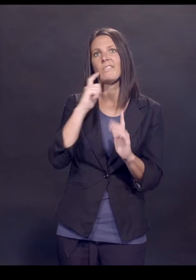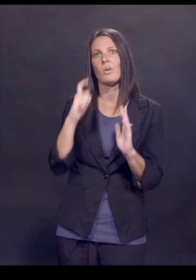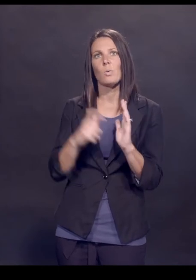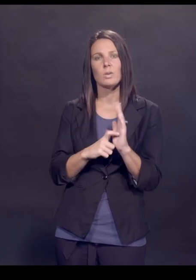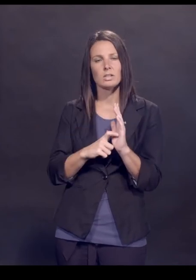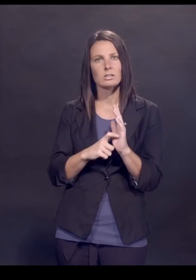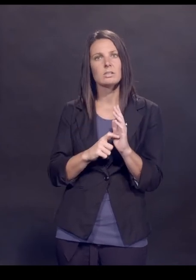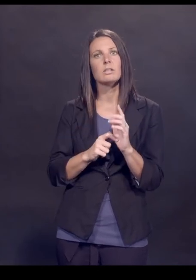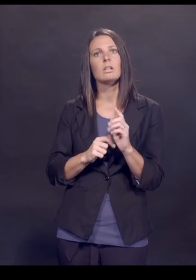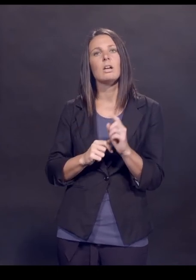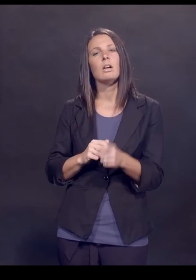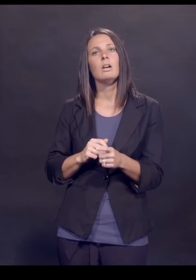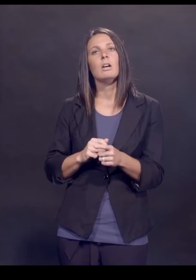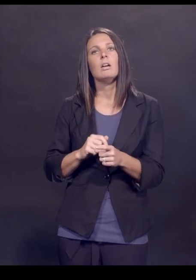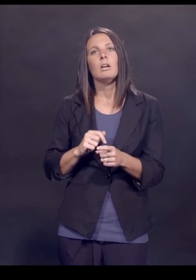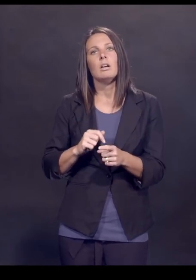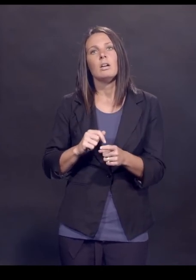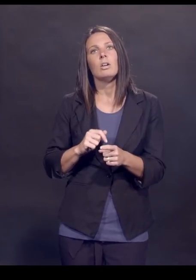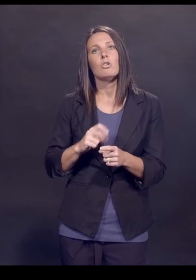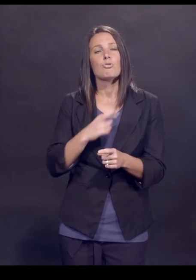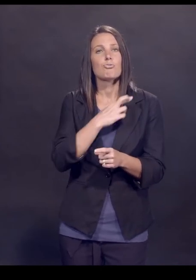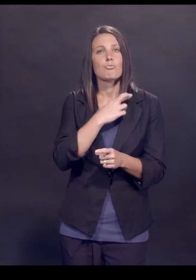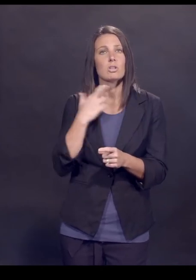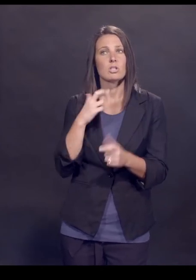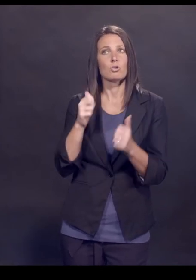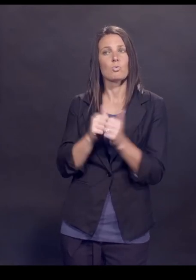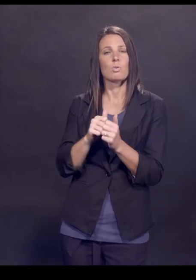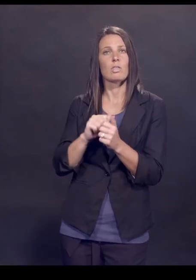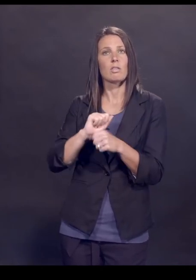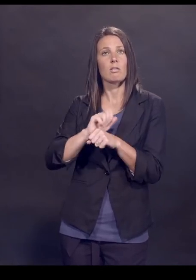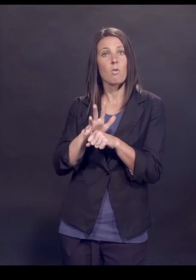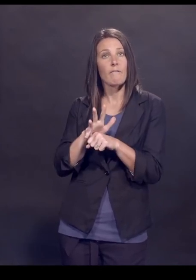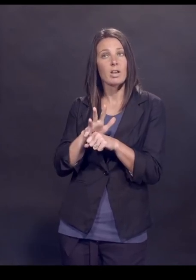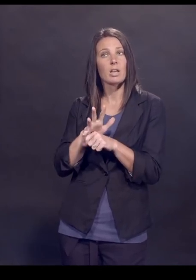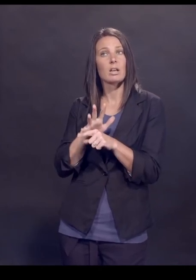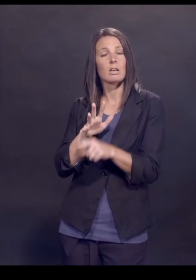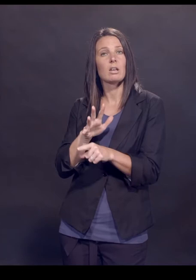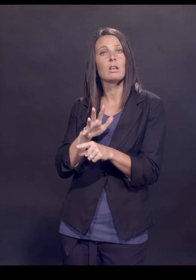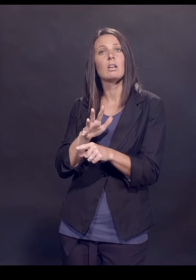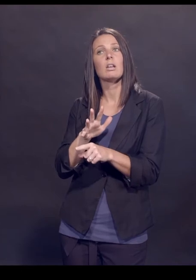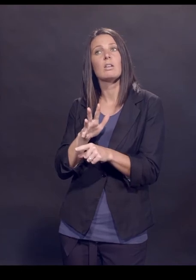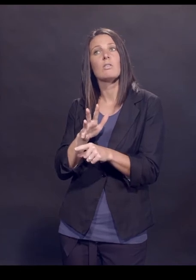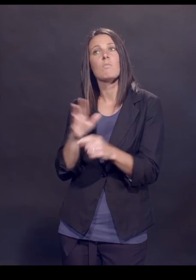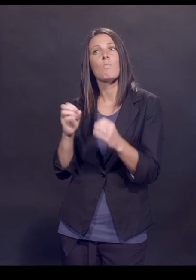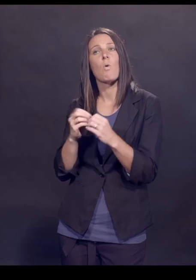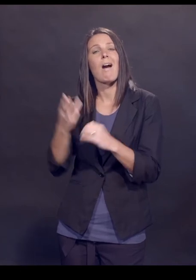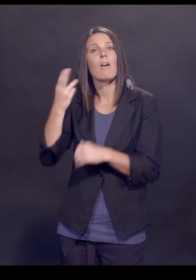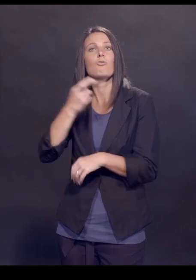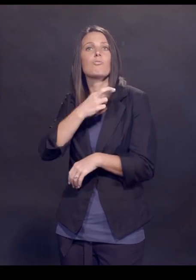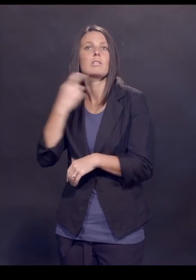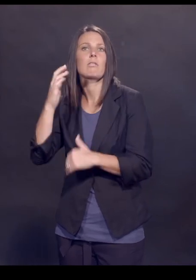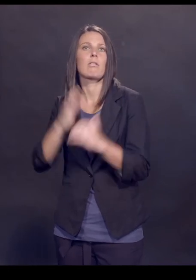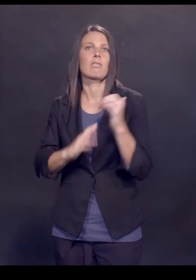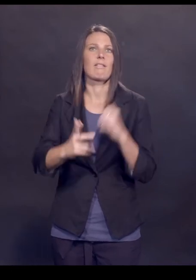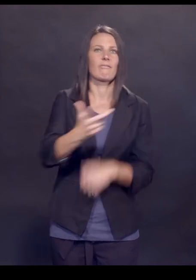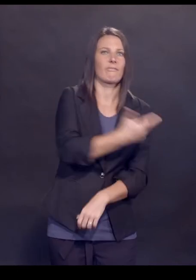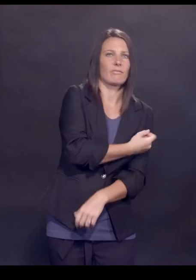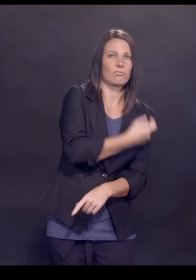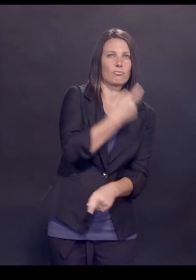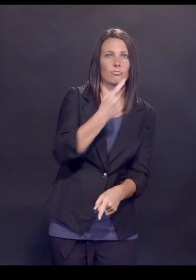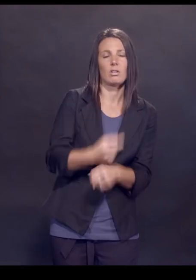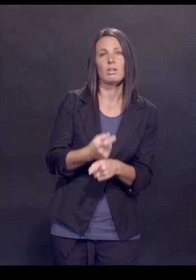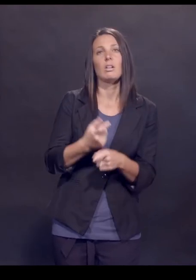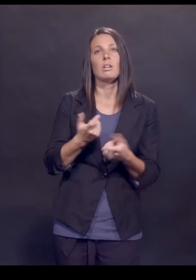is that the risks with COVID-19, again, is more than your risks in general.